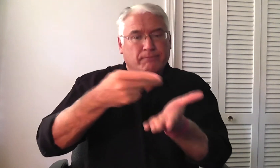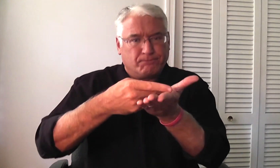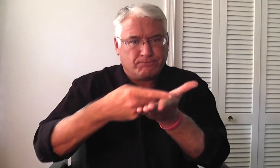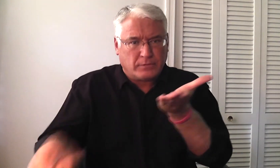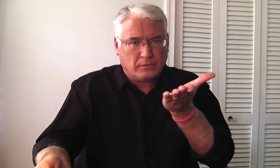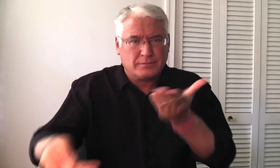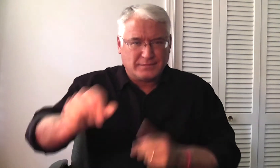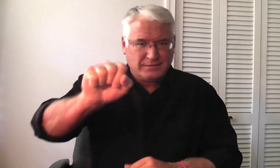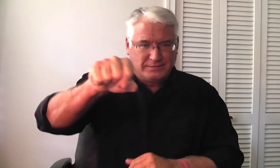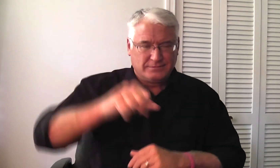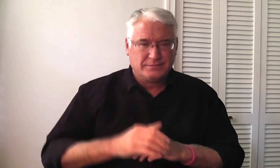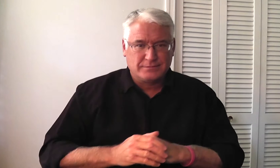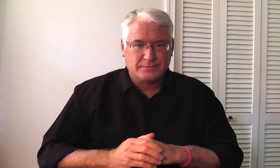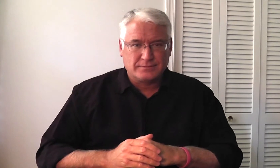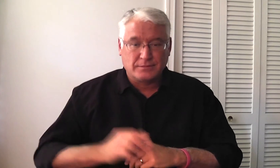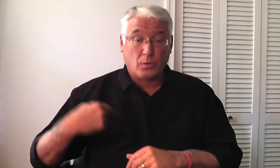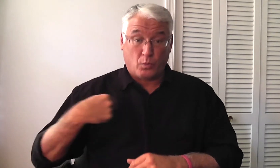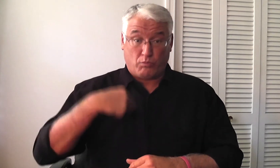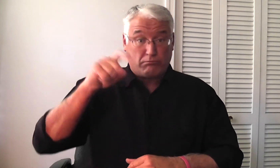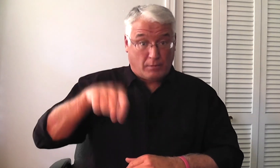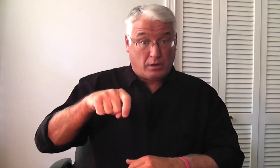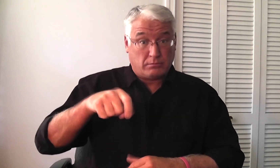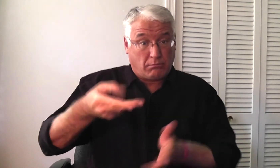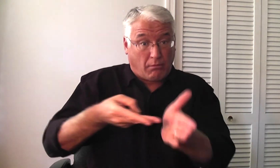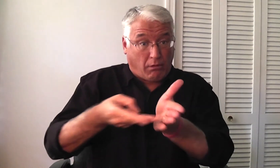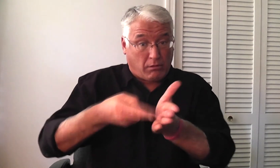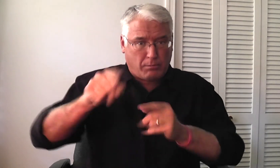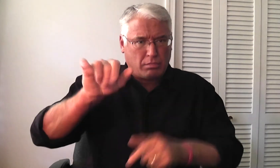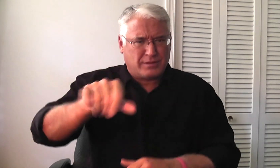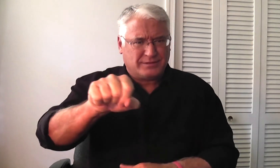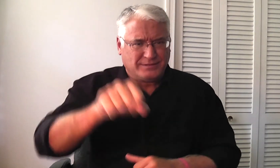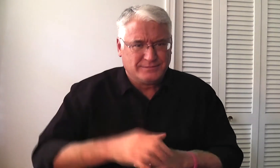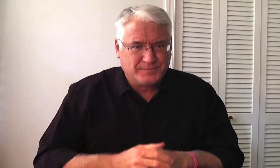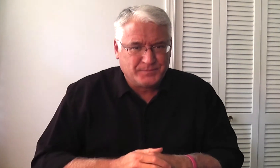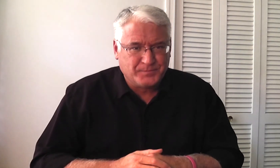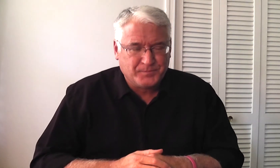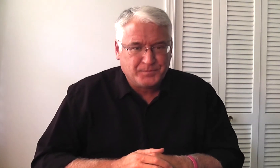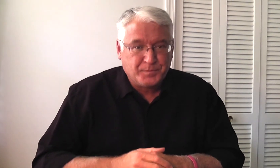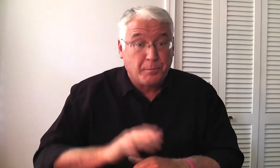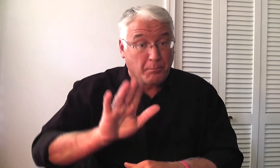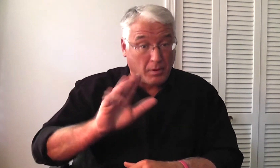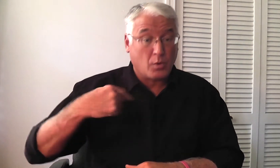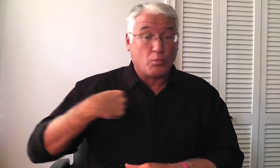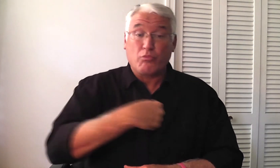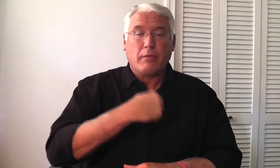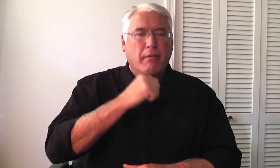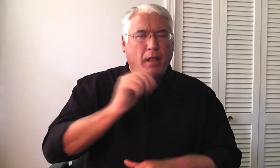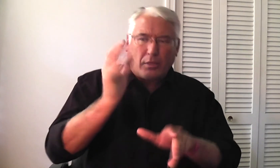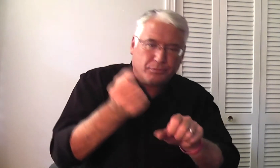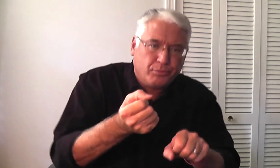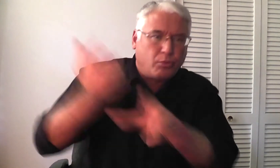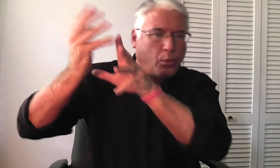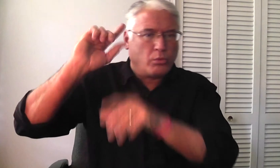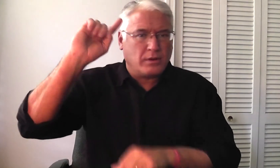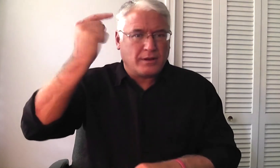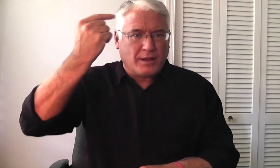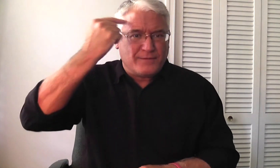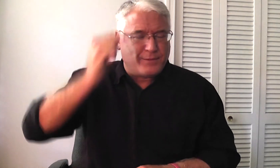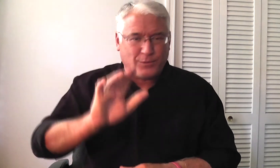the government often fails, yes. We need to be truthful about that. But we don't just